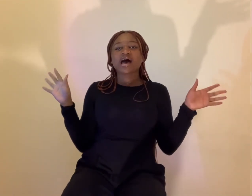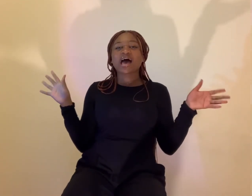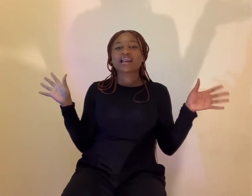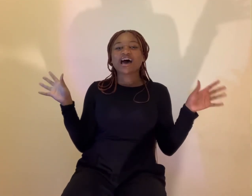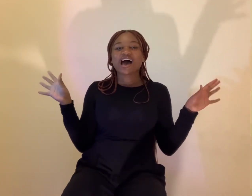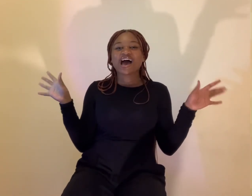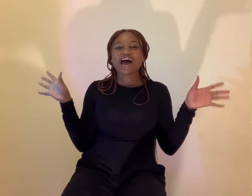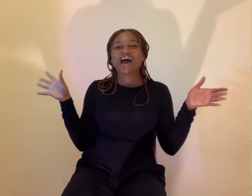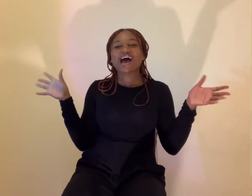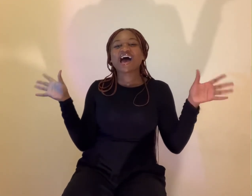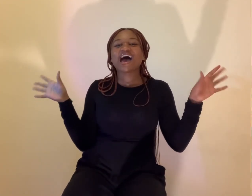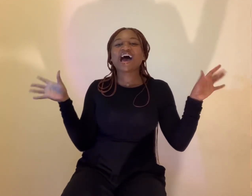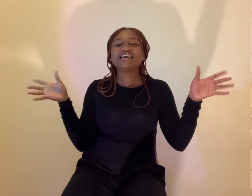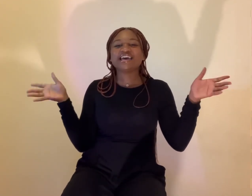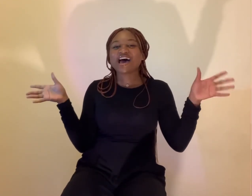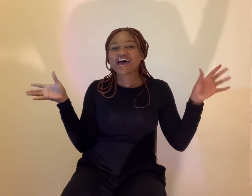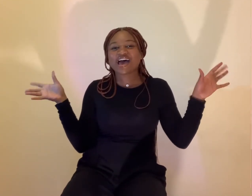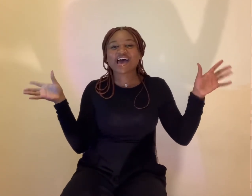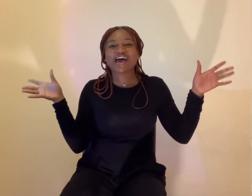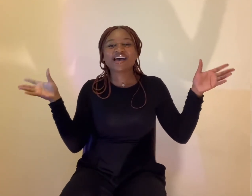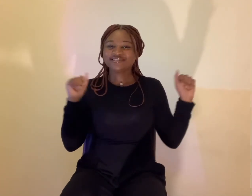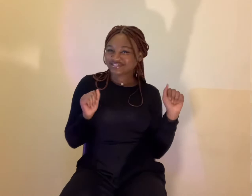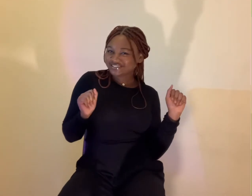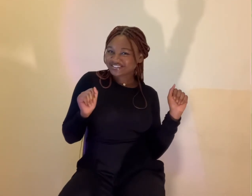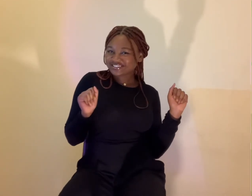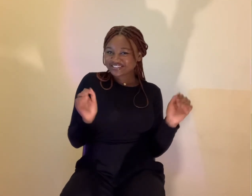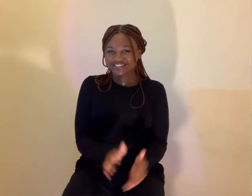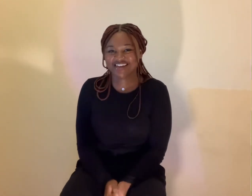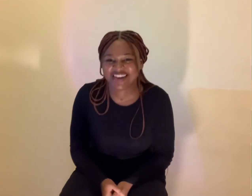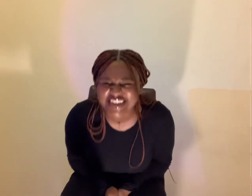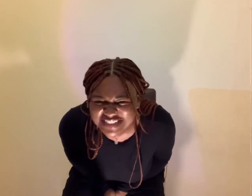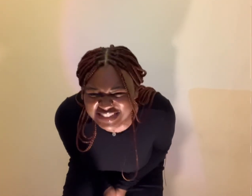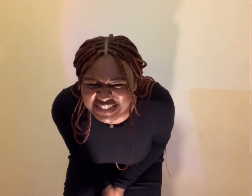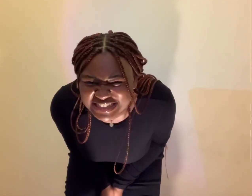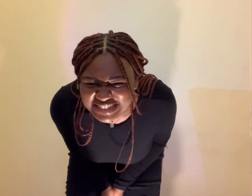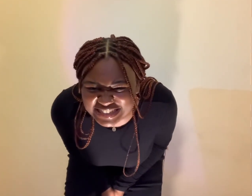you you you you you you you